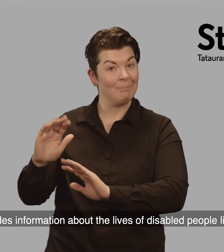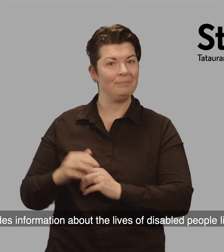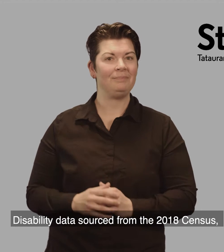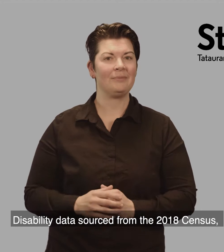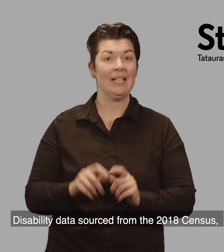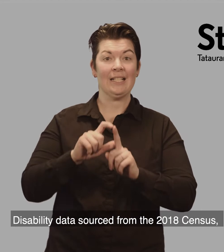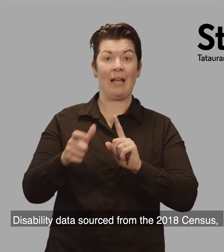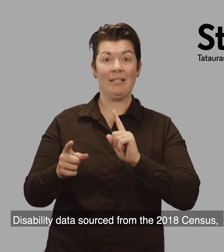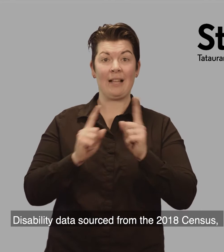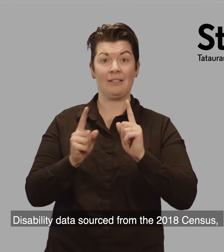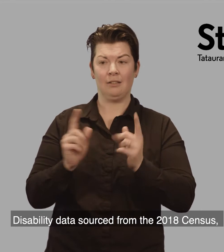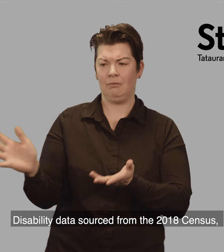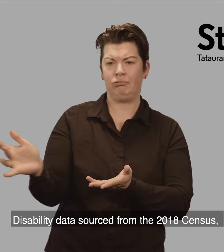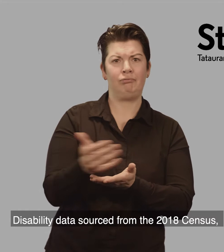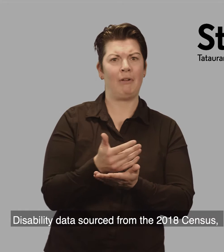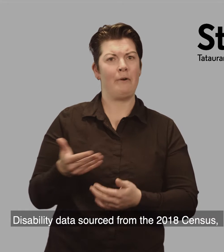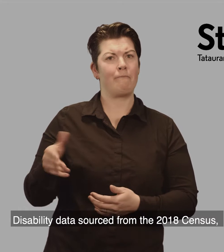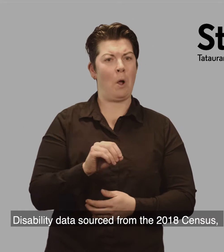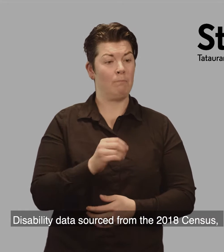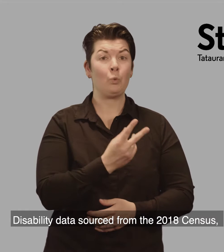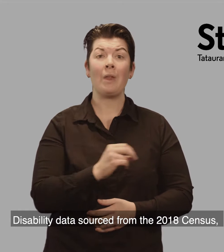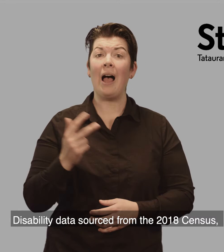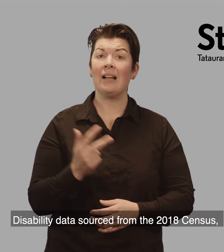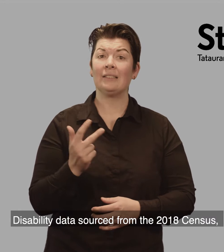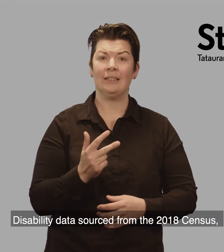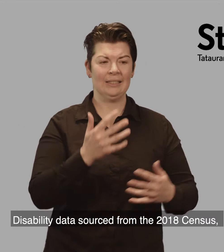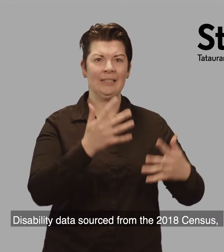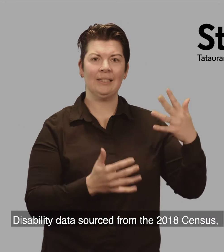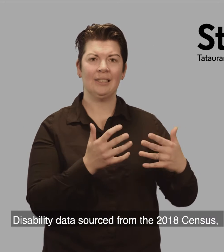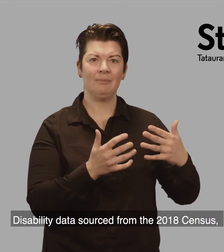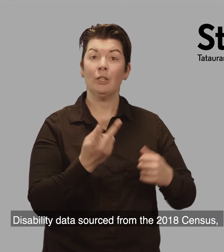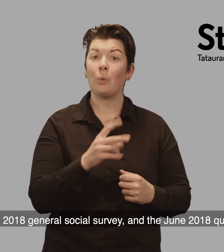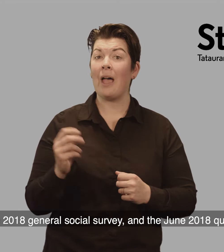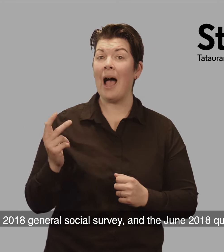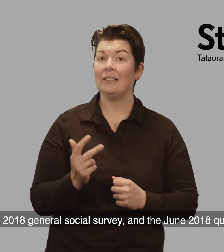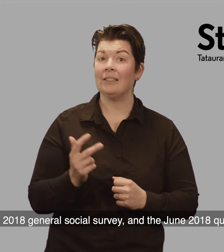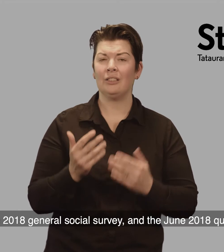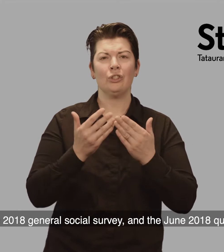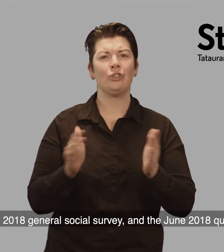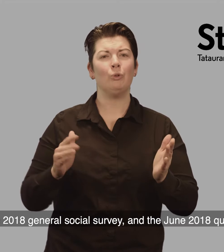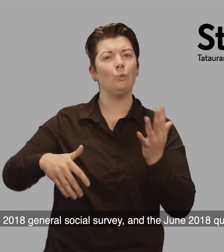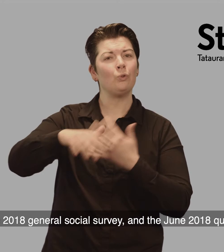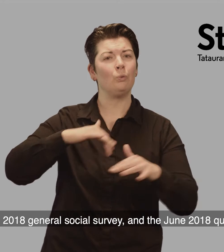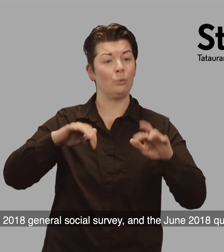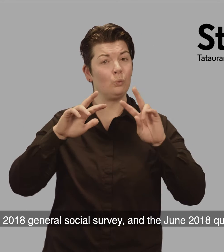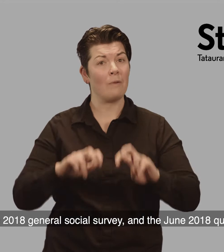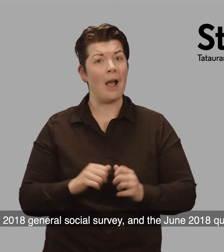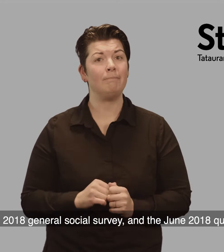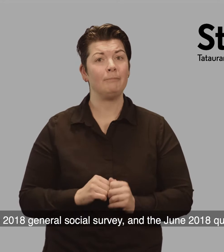Disability data sourced from the 2018 Census, the 2018 General Social Survey and the